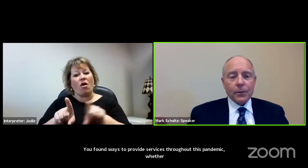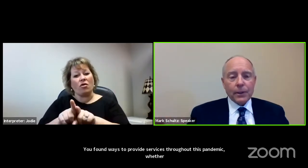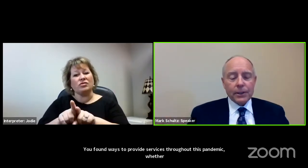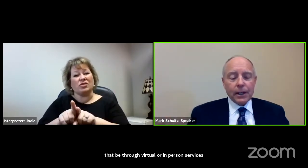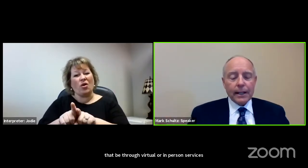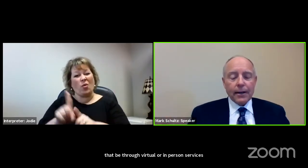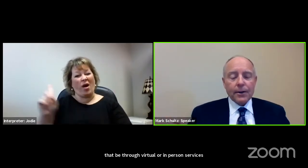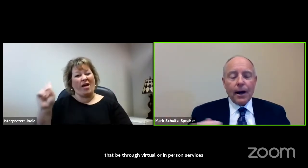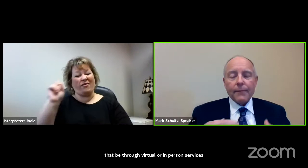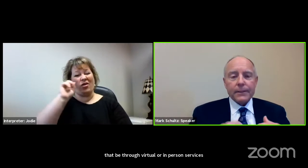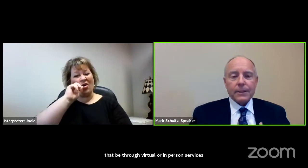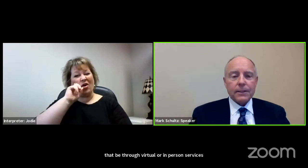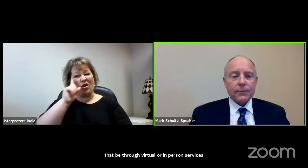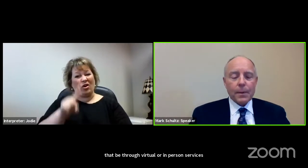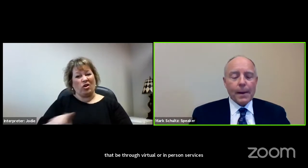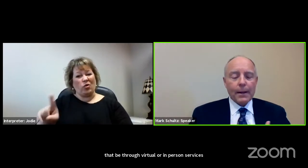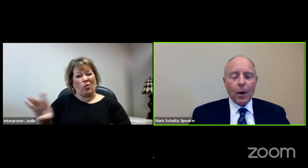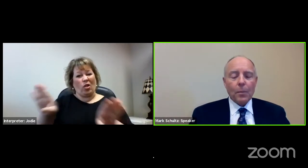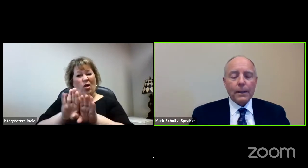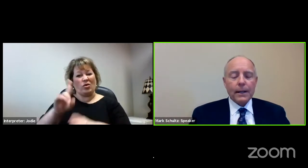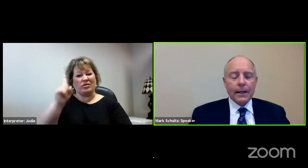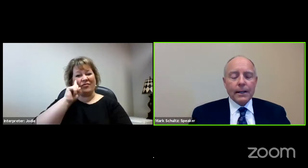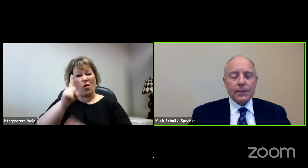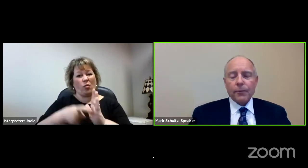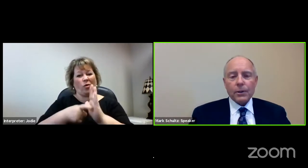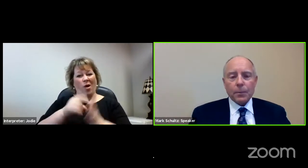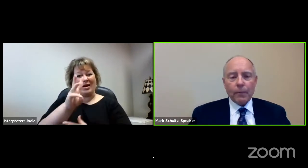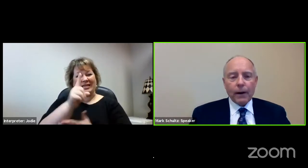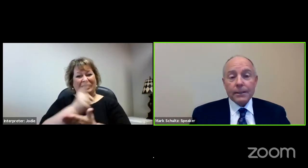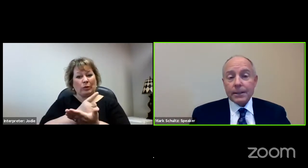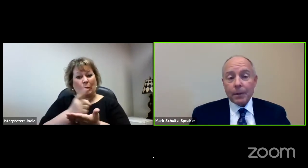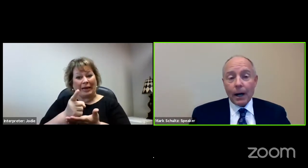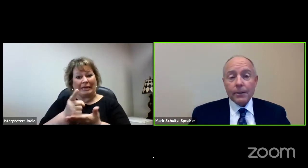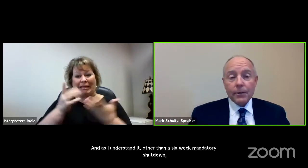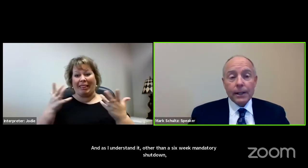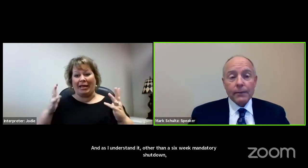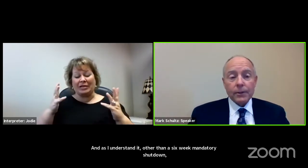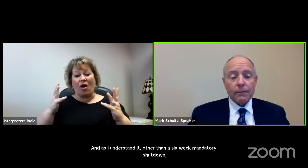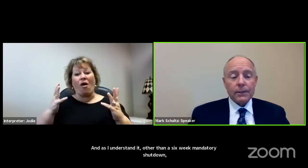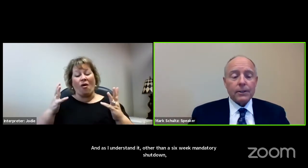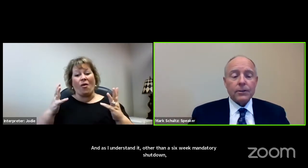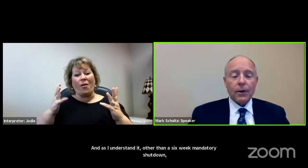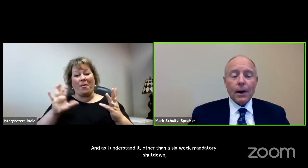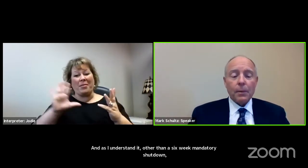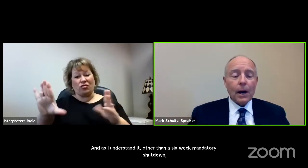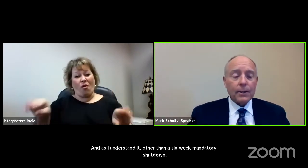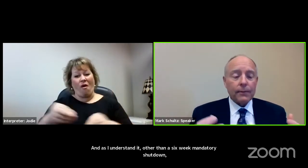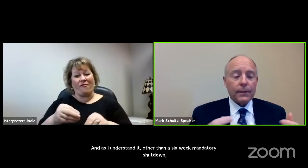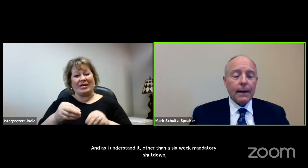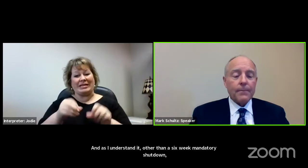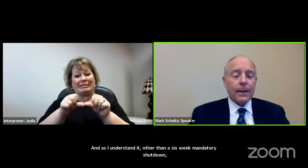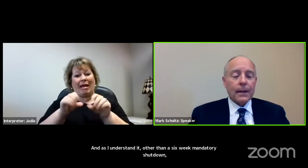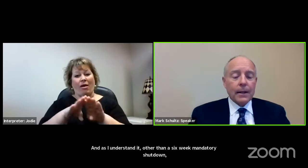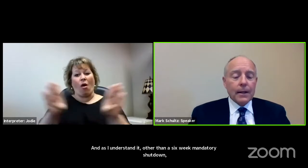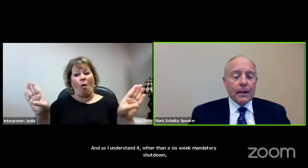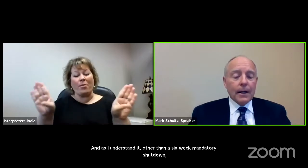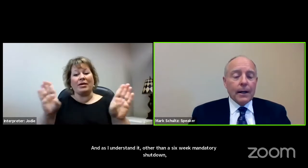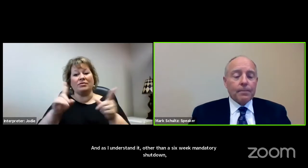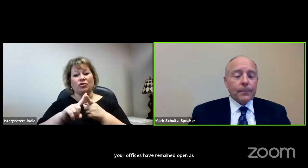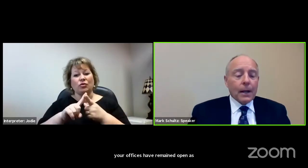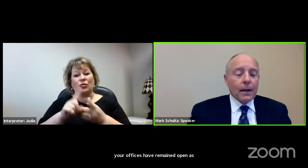mandatory shutdown, your offices have remained open as you've worked to provide some continuity of services. So I applaud you for that.